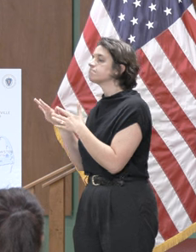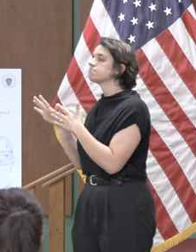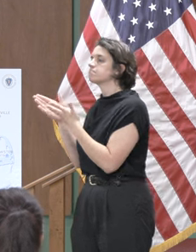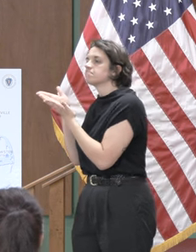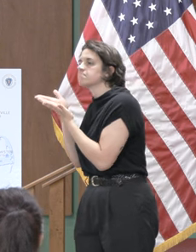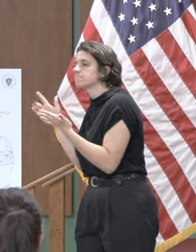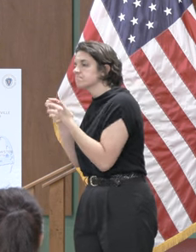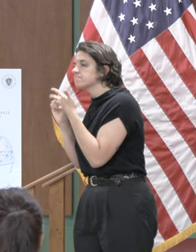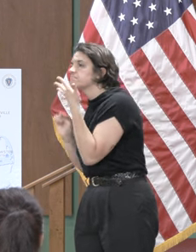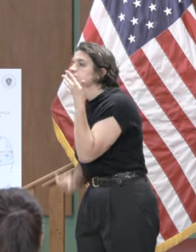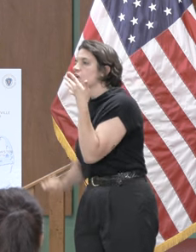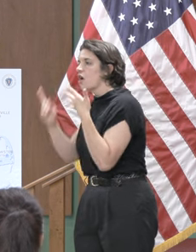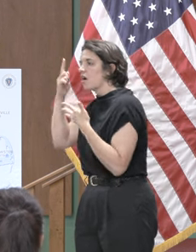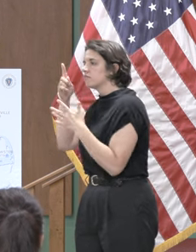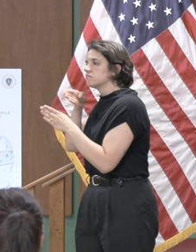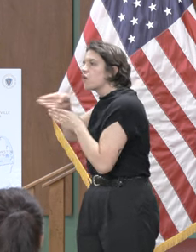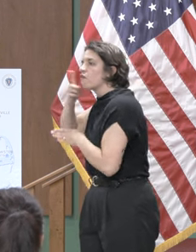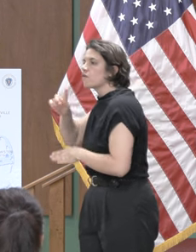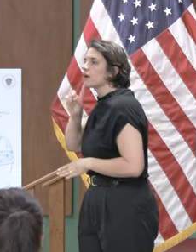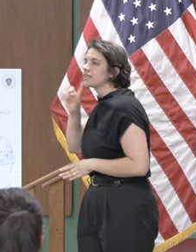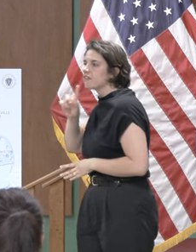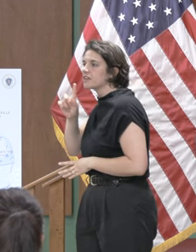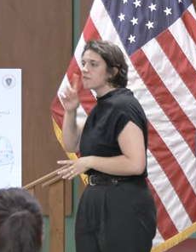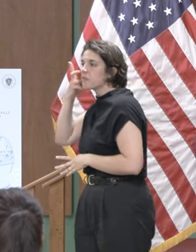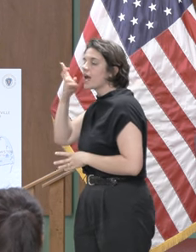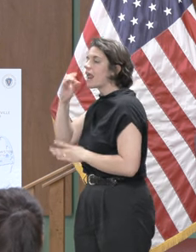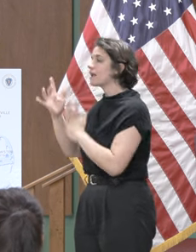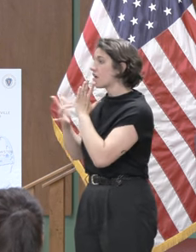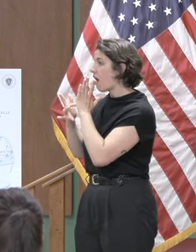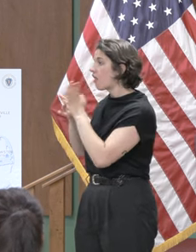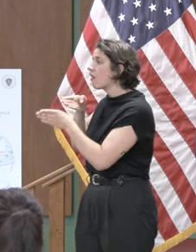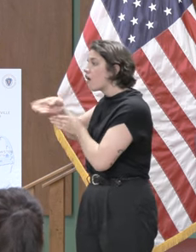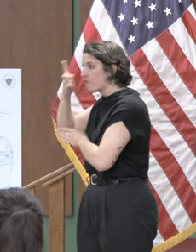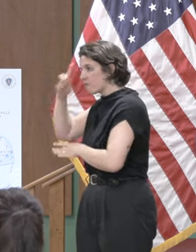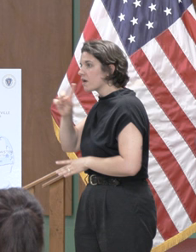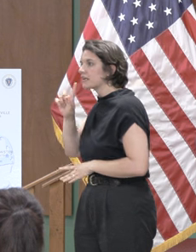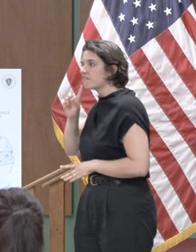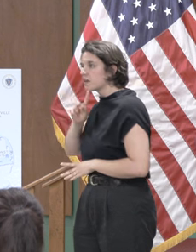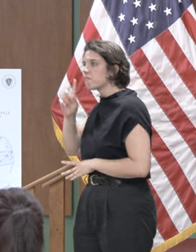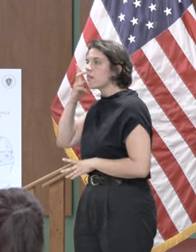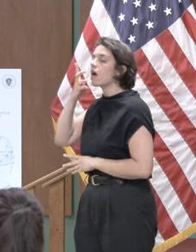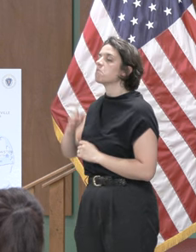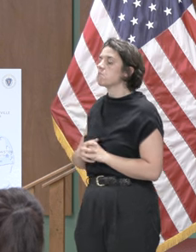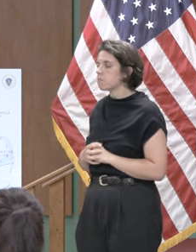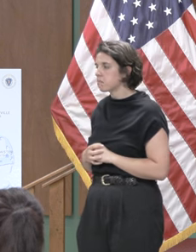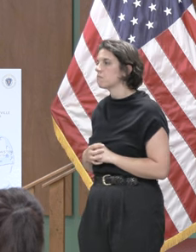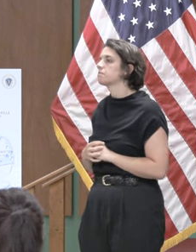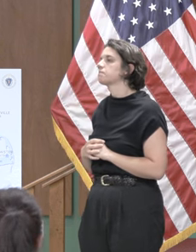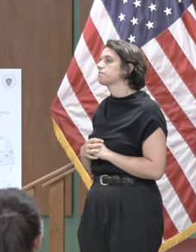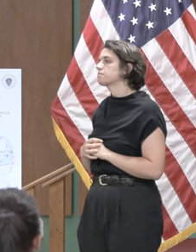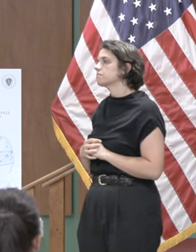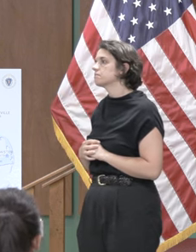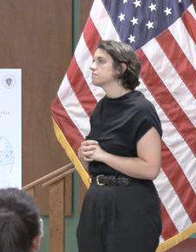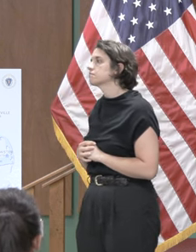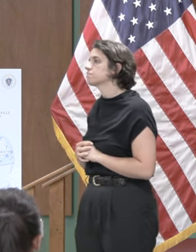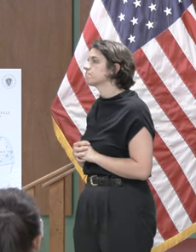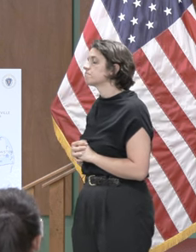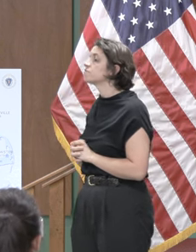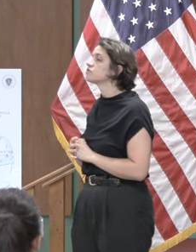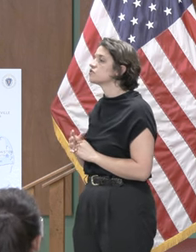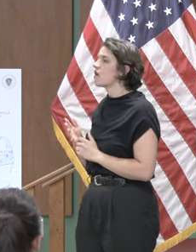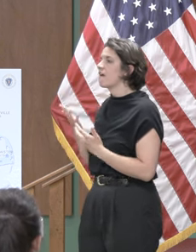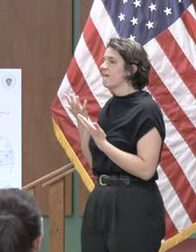be in a building for the deaf and deaf and deafblind and technological features so they they really have absorbed our mission